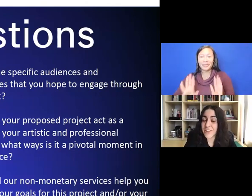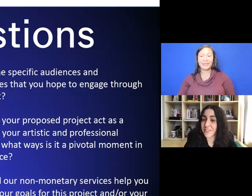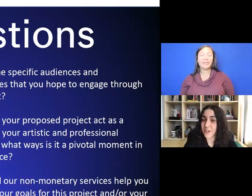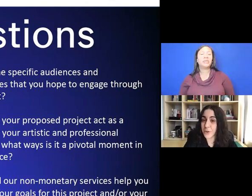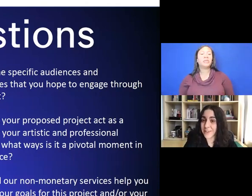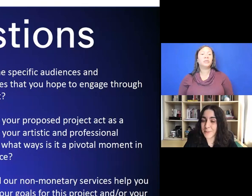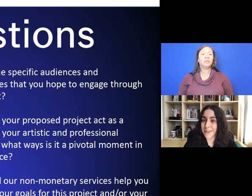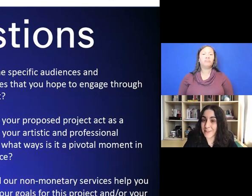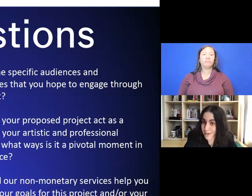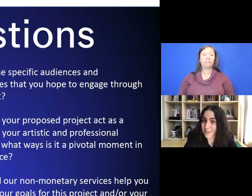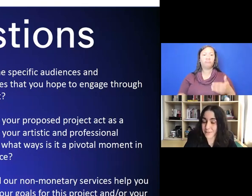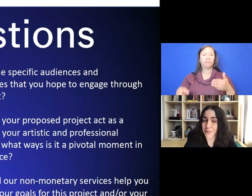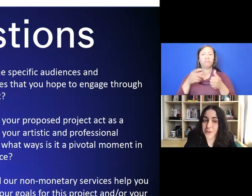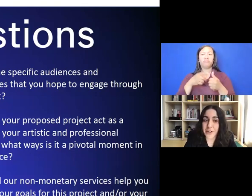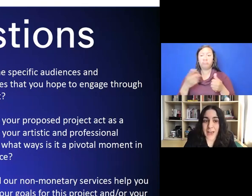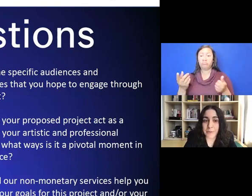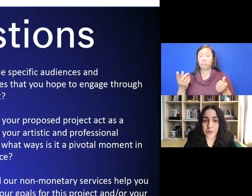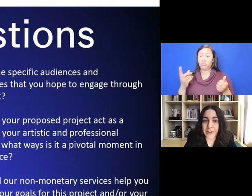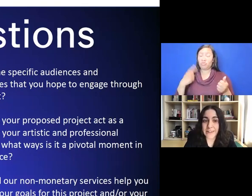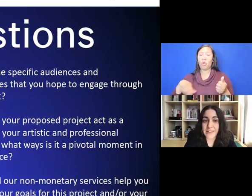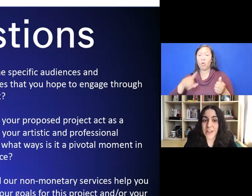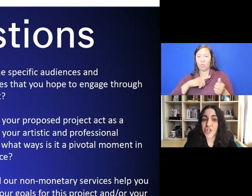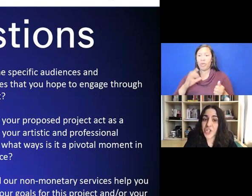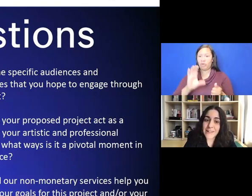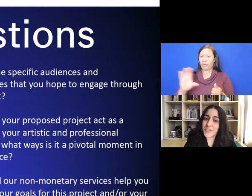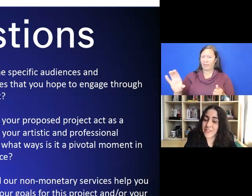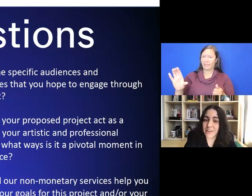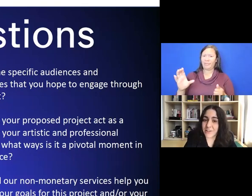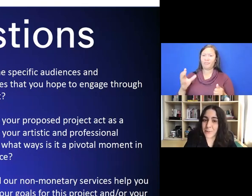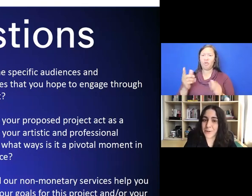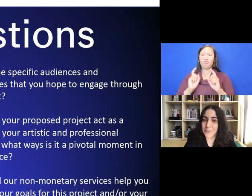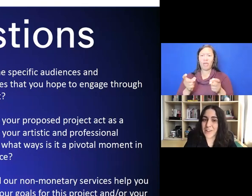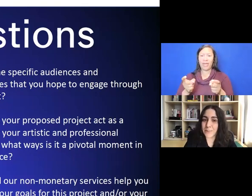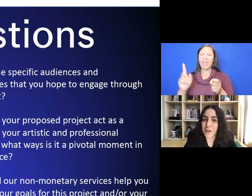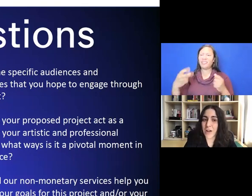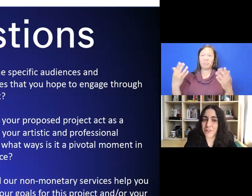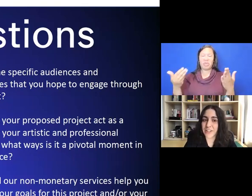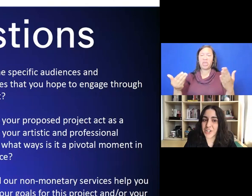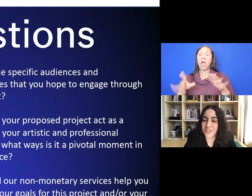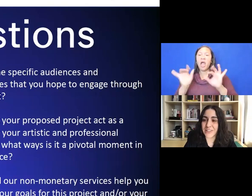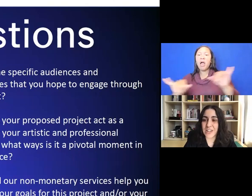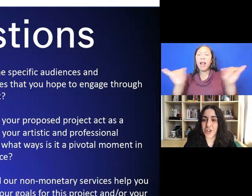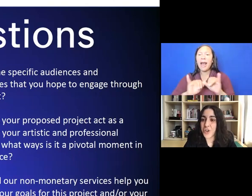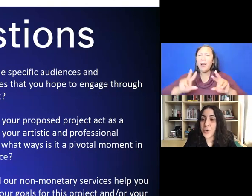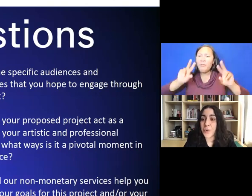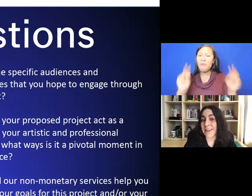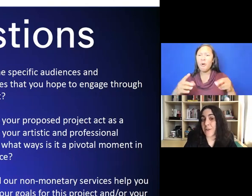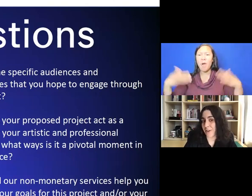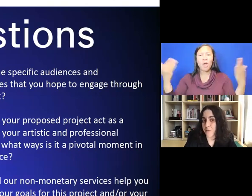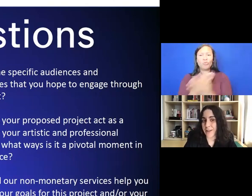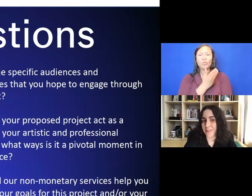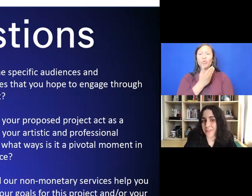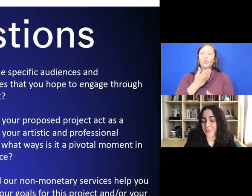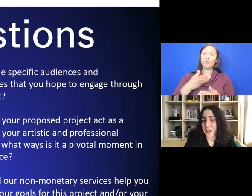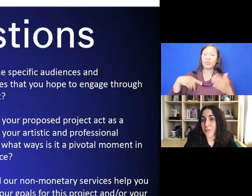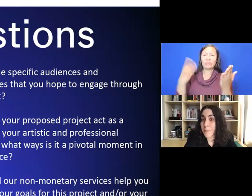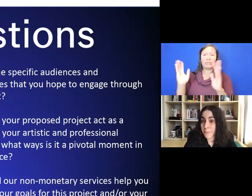Projects that are going to be competitive for the creative capital grant should challenge the status quo and spark conversations in new and innovative